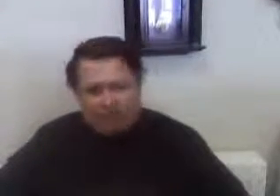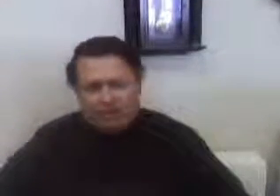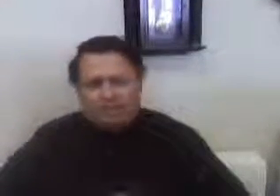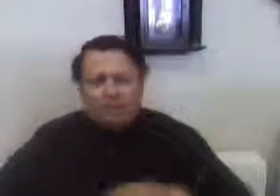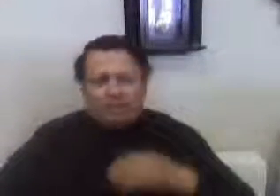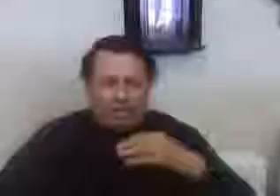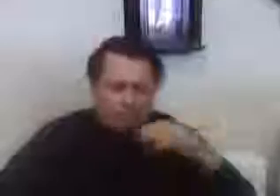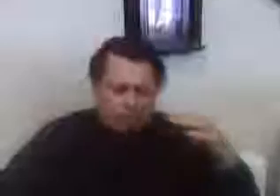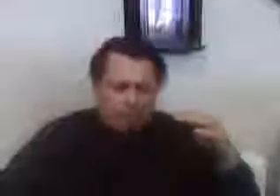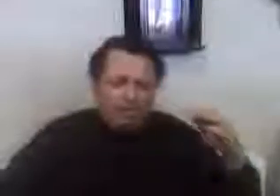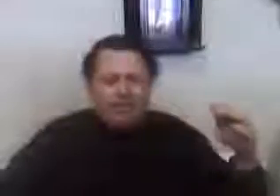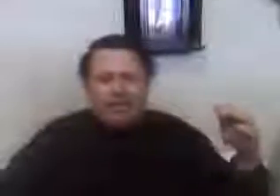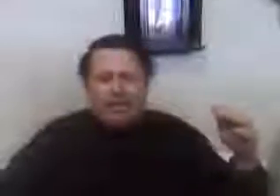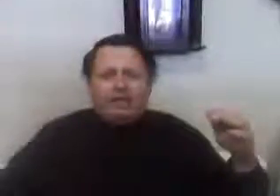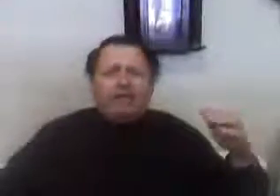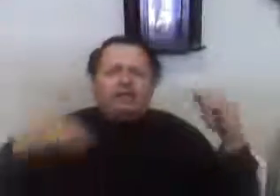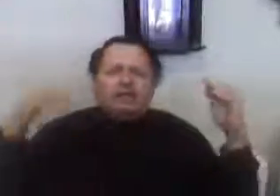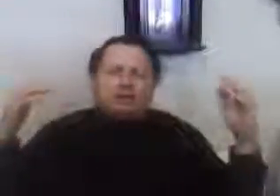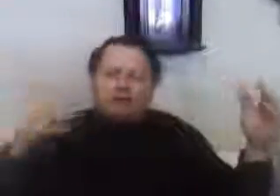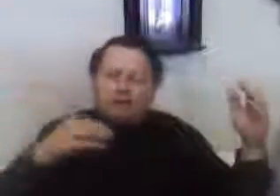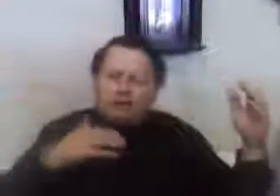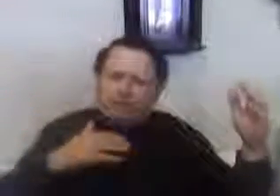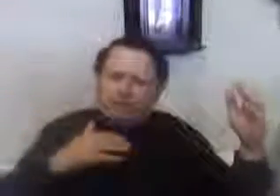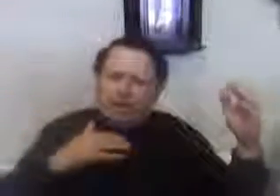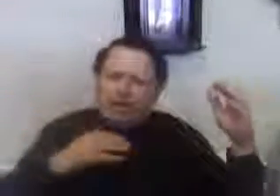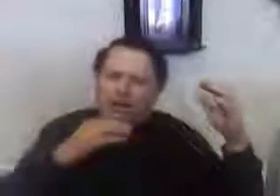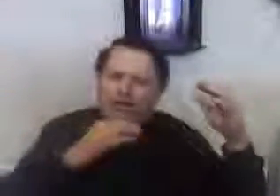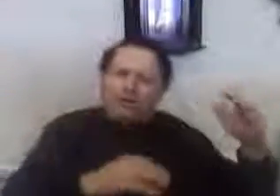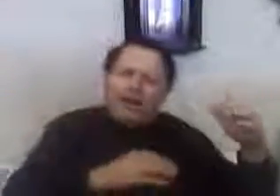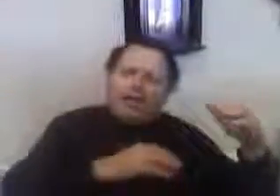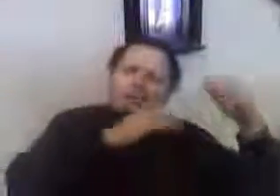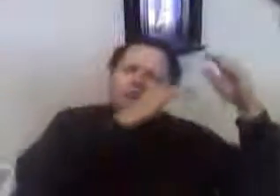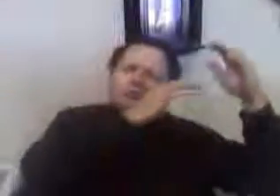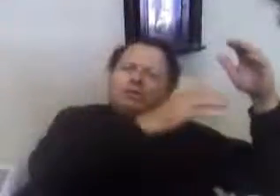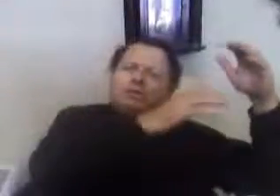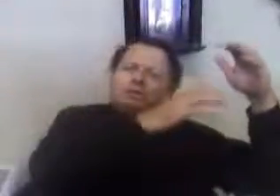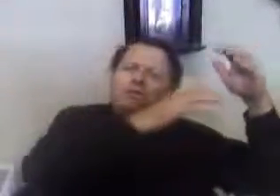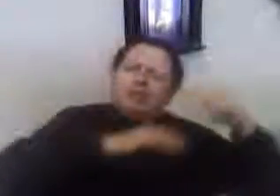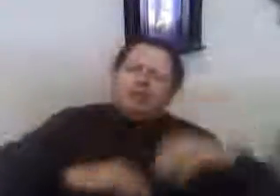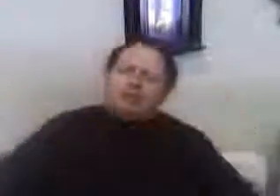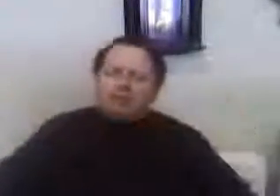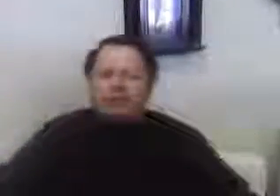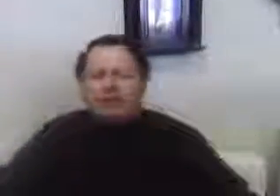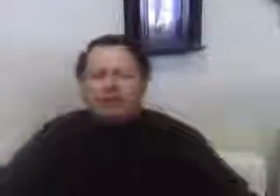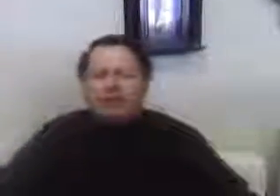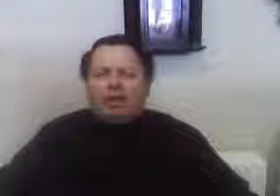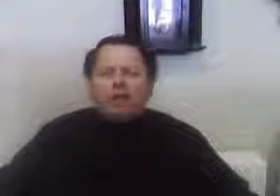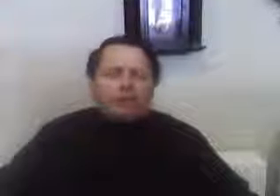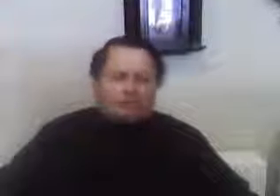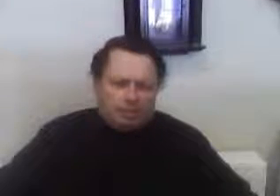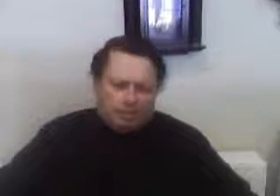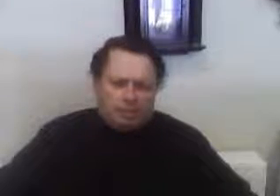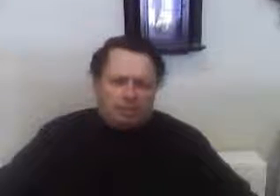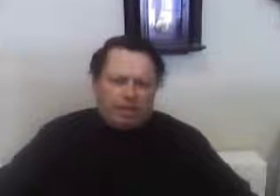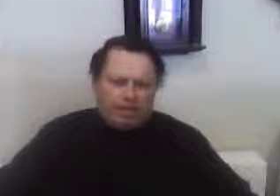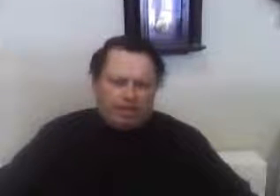raises that they should be getting that are compatible with the increases that